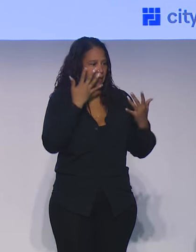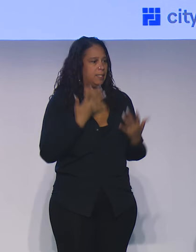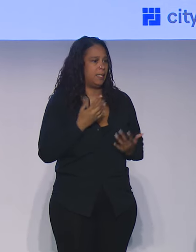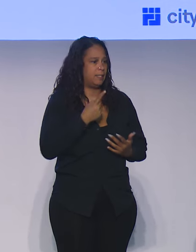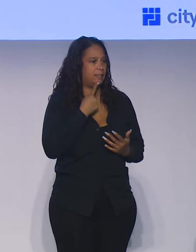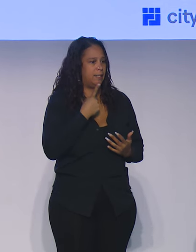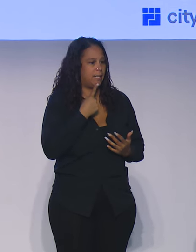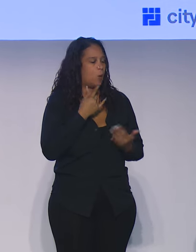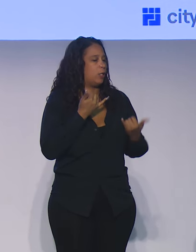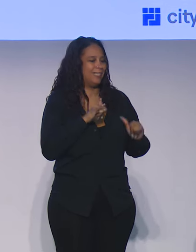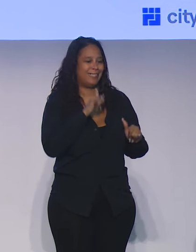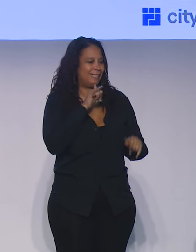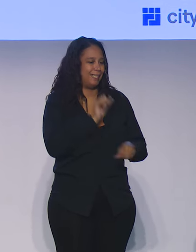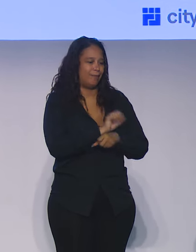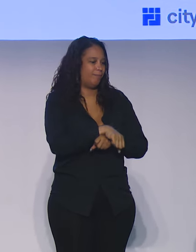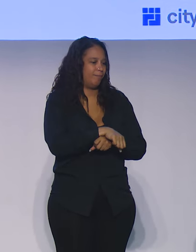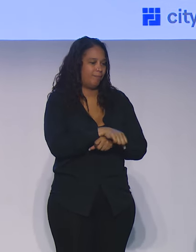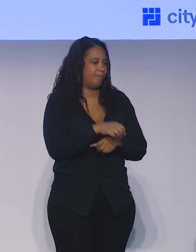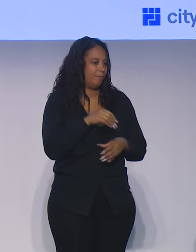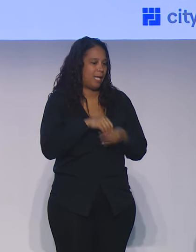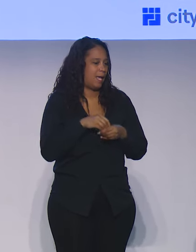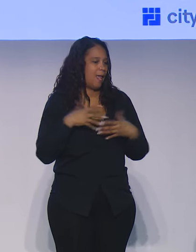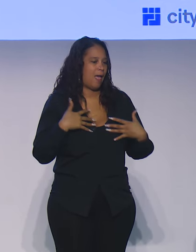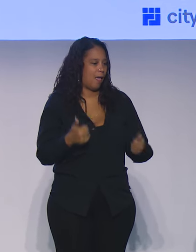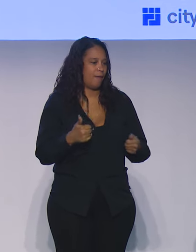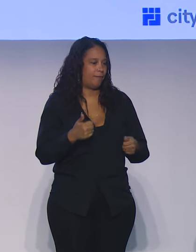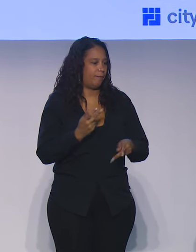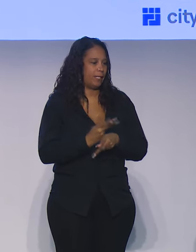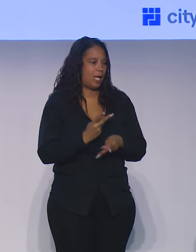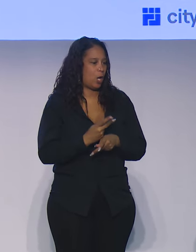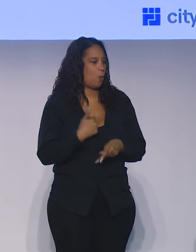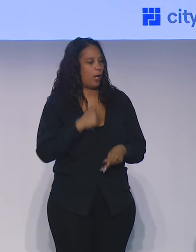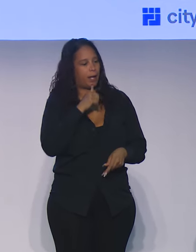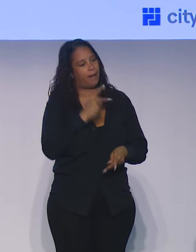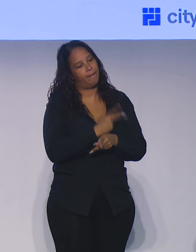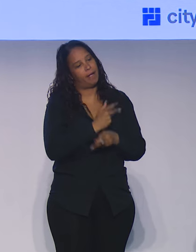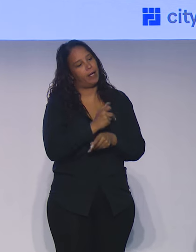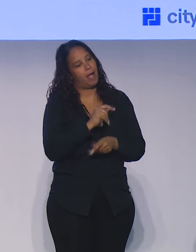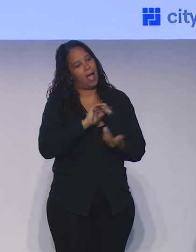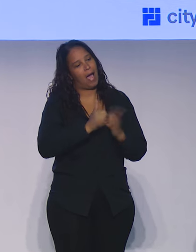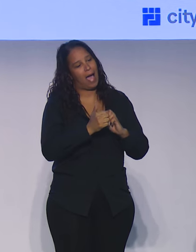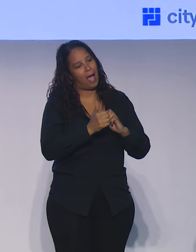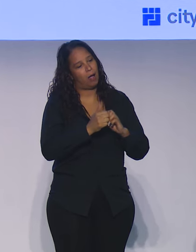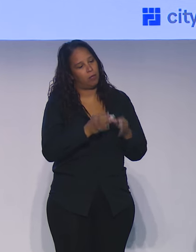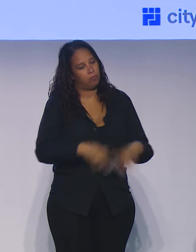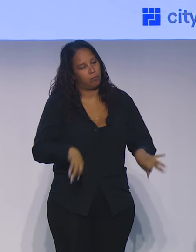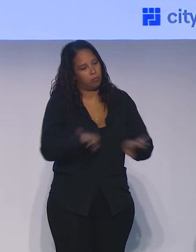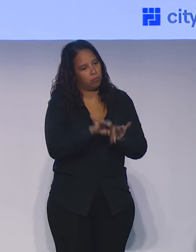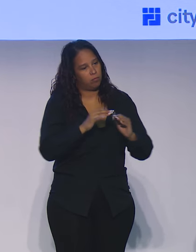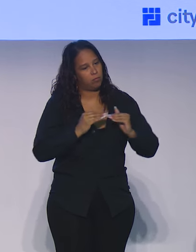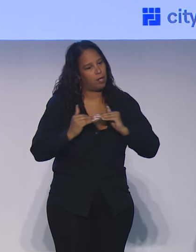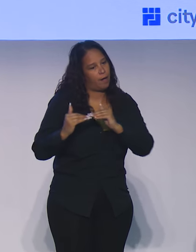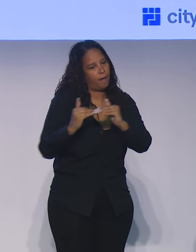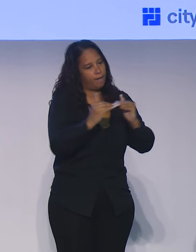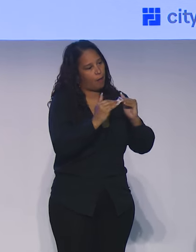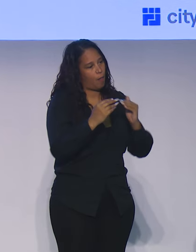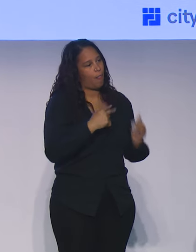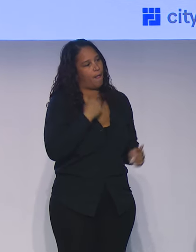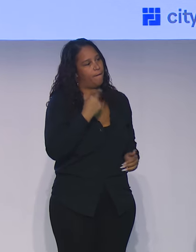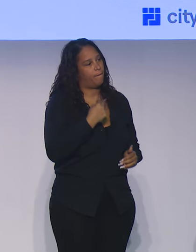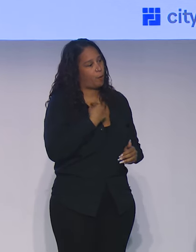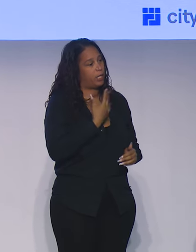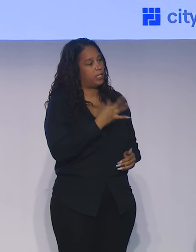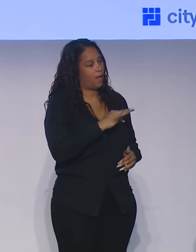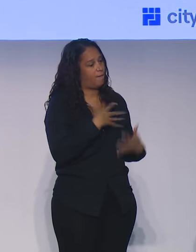haven't quite gotten over that yet in healthcare. We haven't figured out how to value equally the voice of a community health worker alongside a